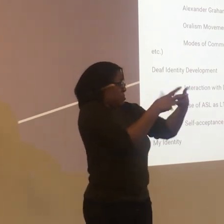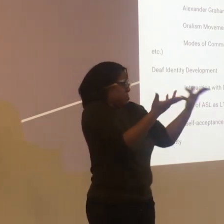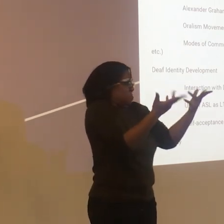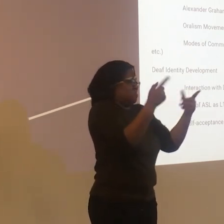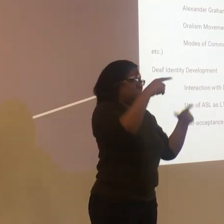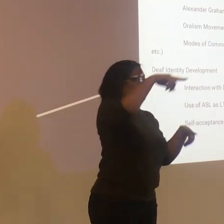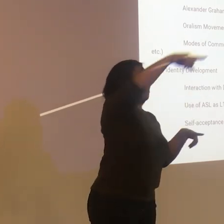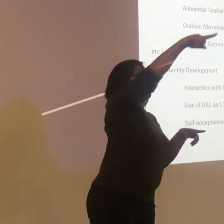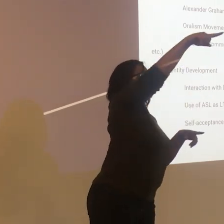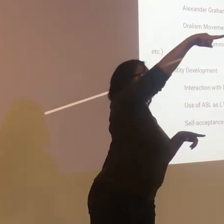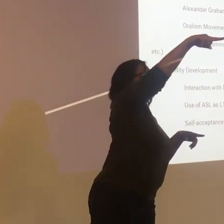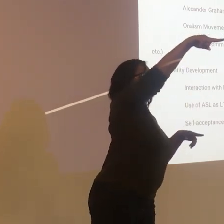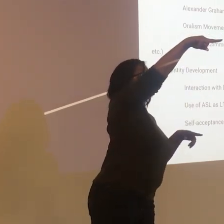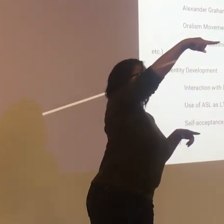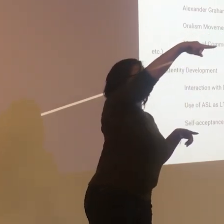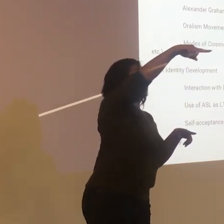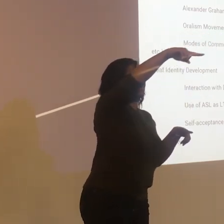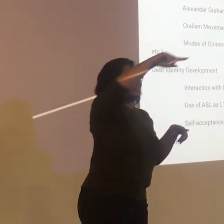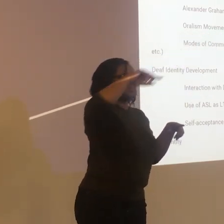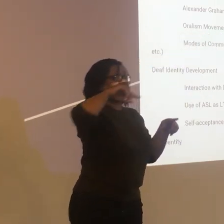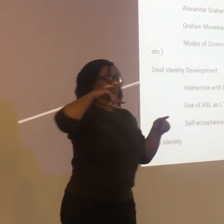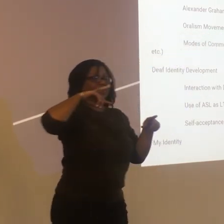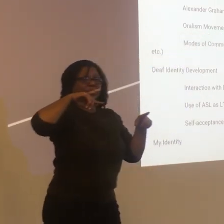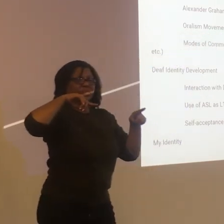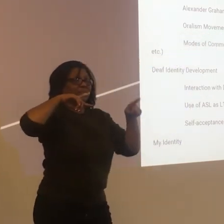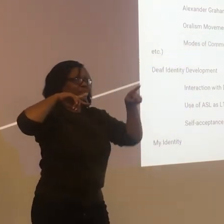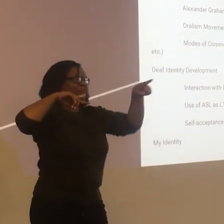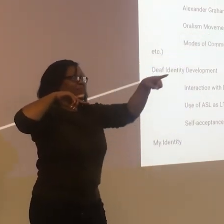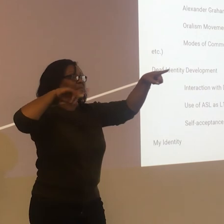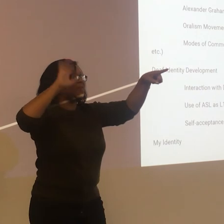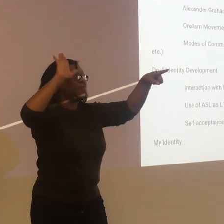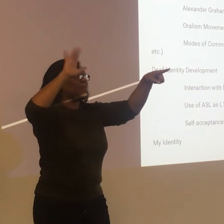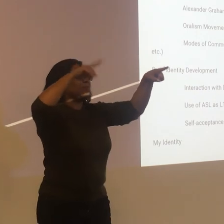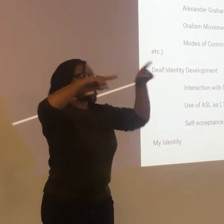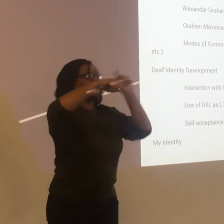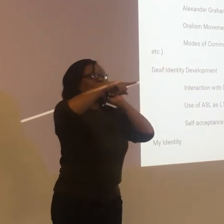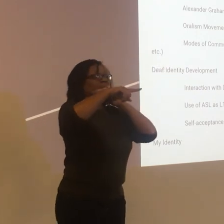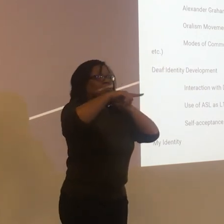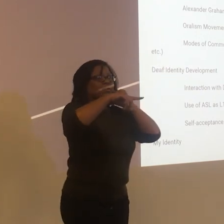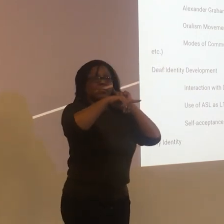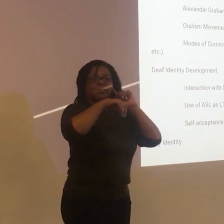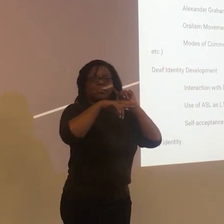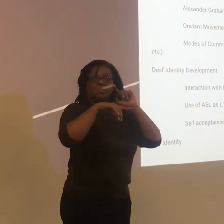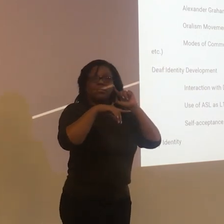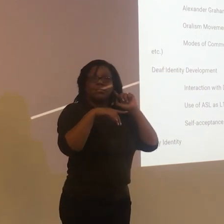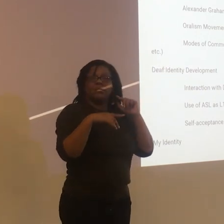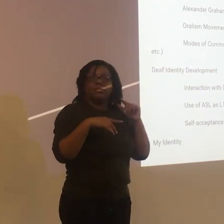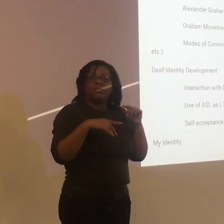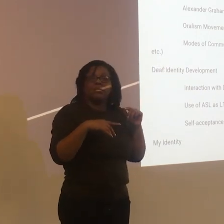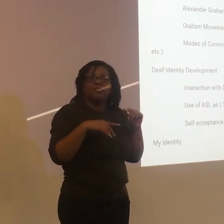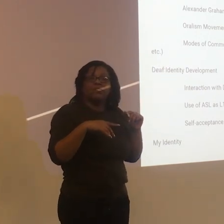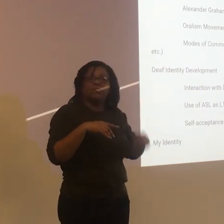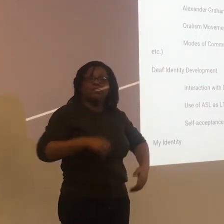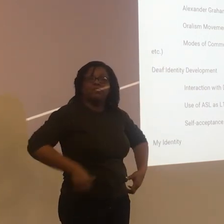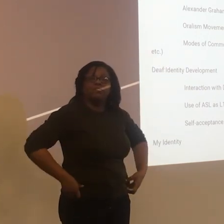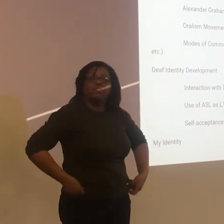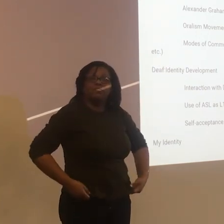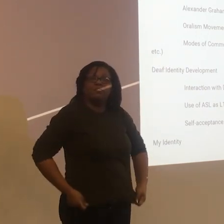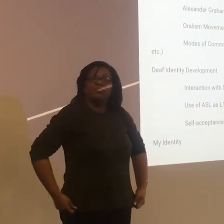But the two that I just listed are the ones I'm most familiar with. What is a good way to let the deaf community know